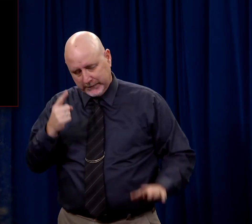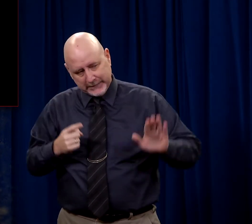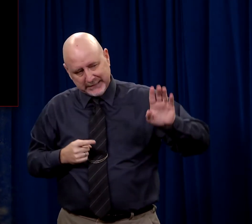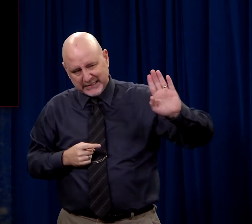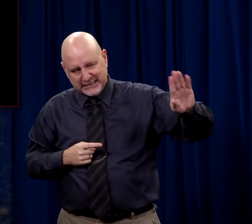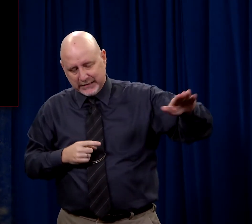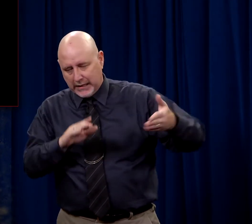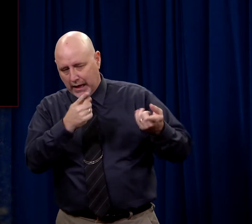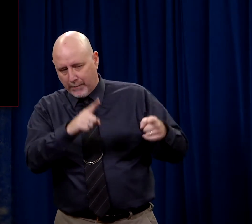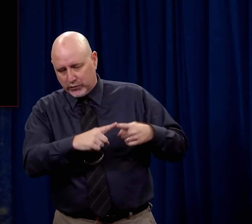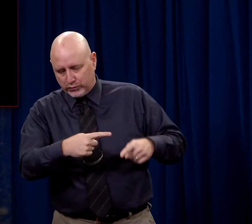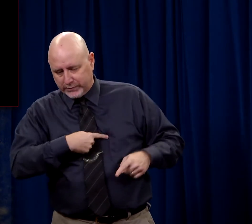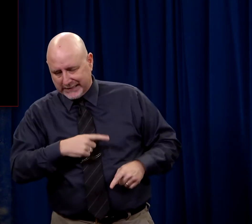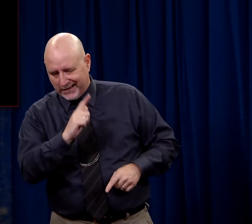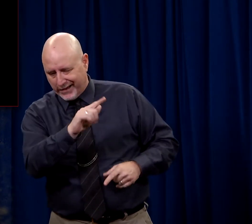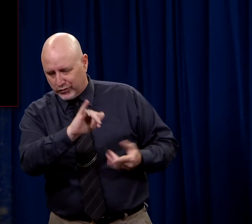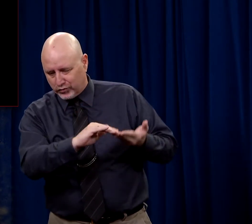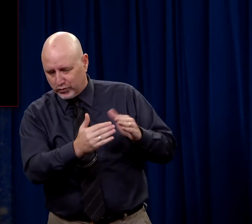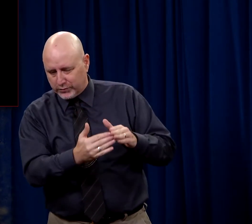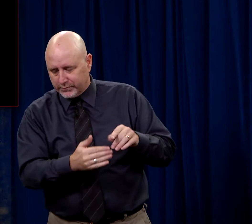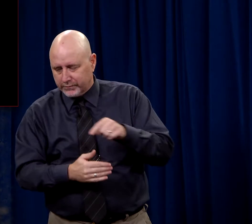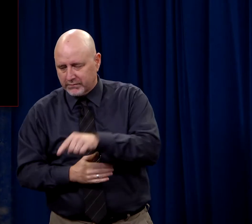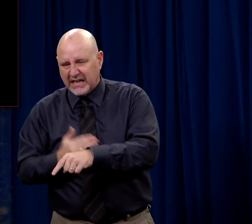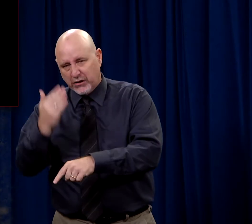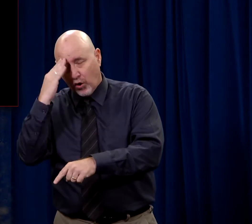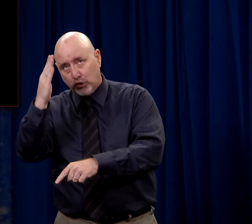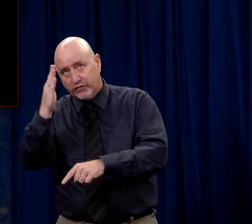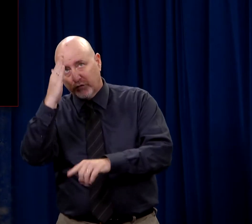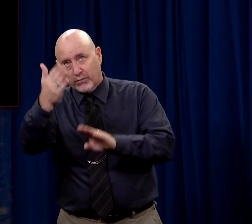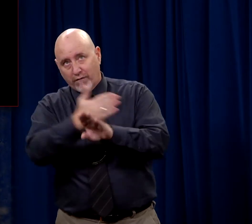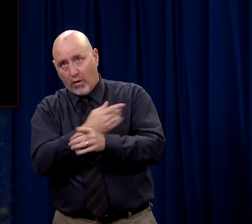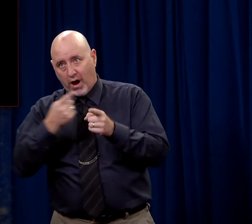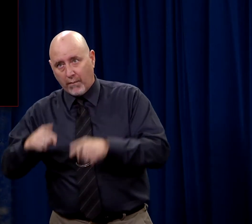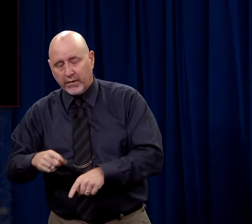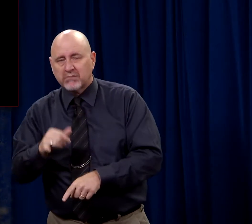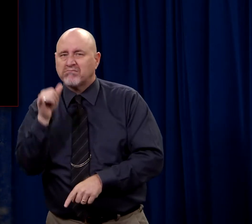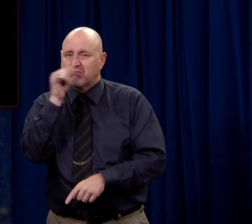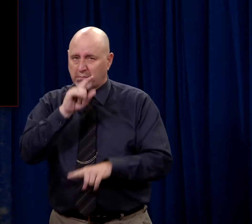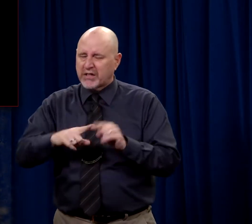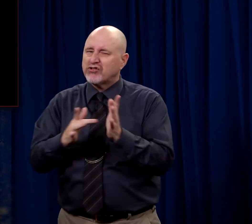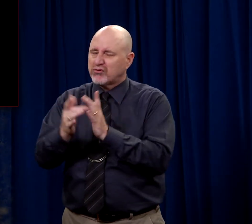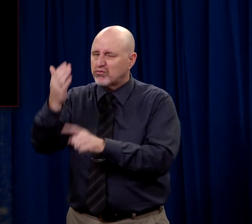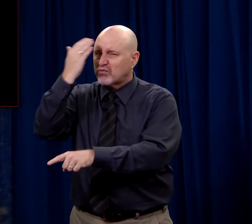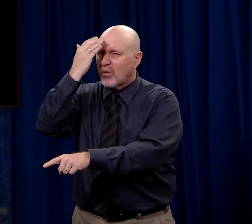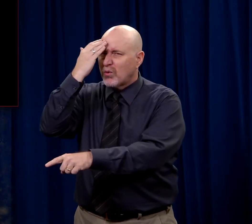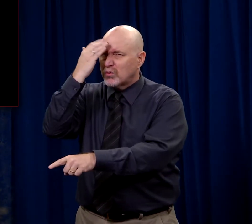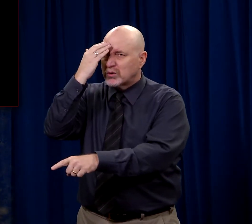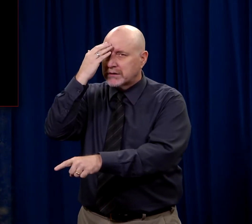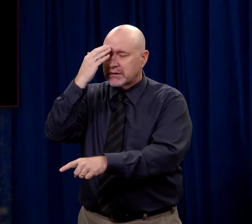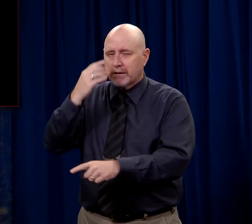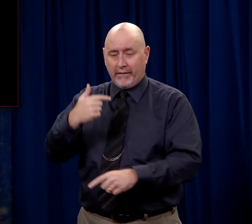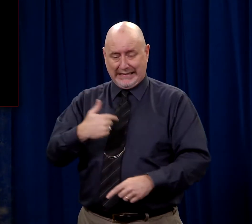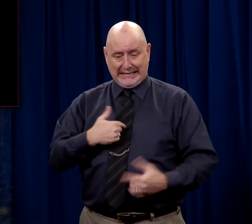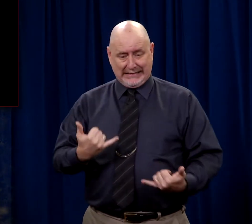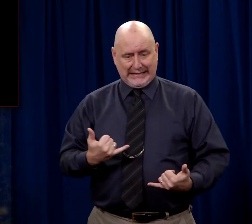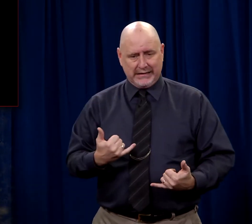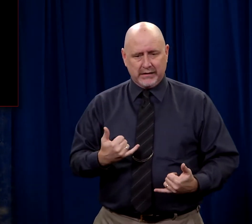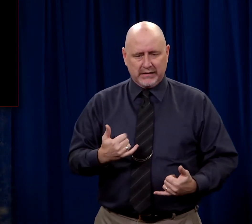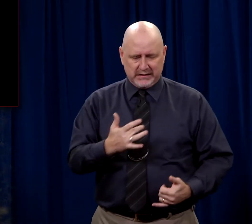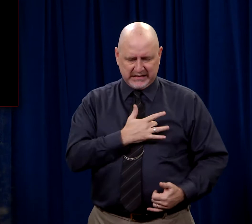about what's about to happen. Fascinating that He knows the future before it occurs, but He knows. It troubles me to think that